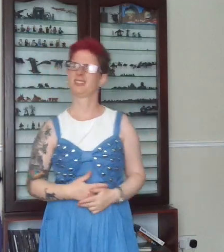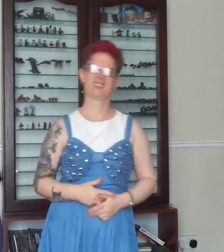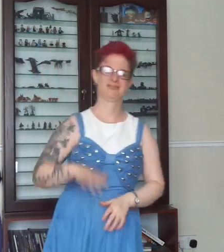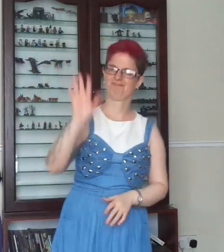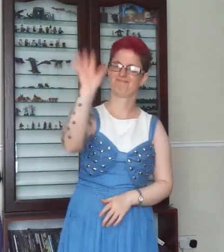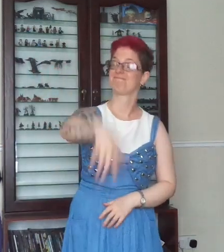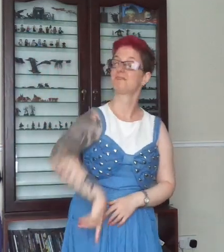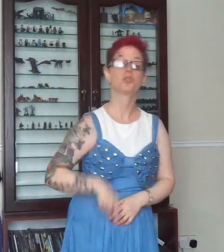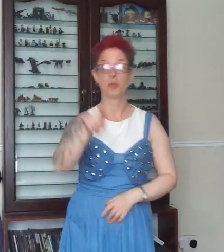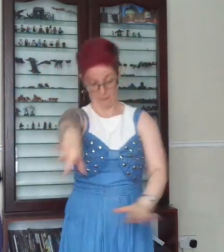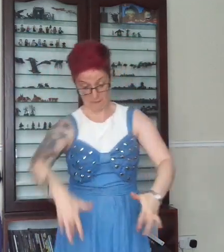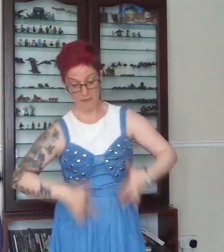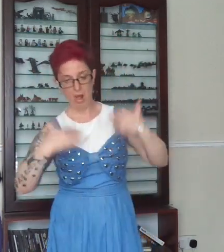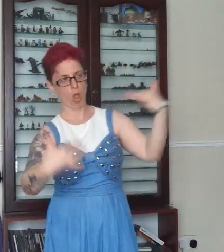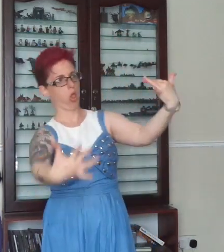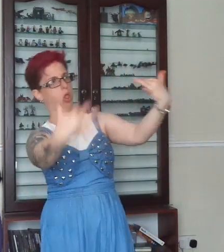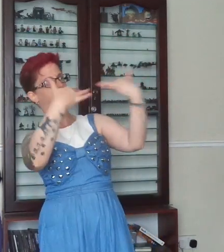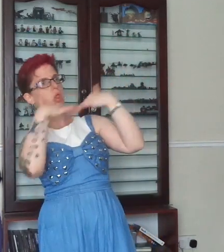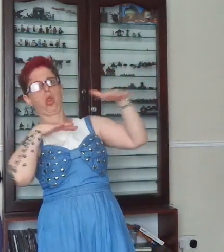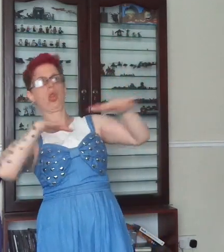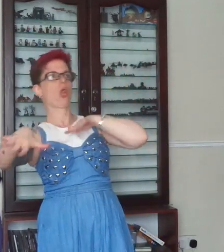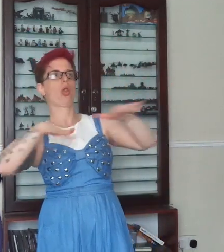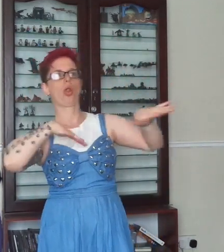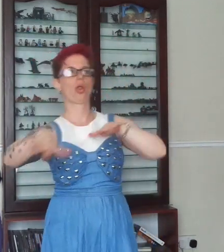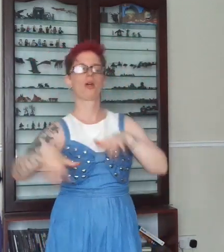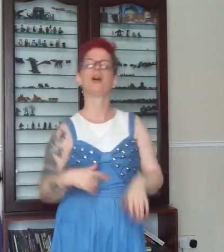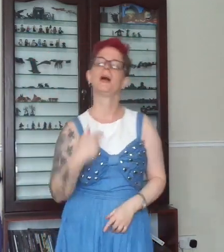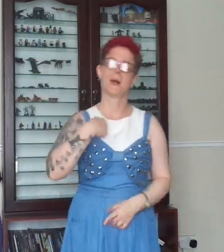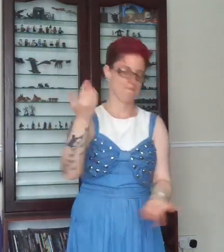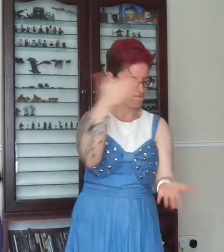outnumbered Baby I'll be out there somewhere